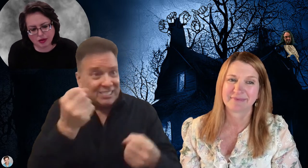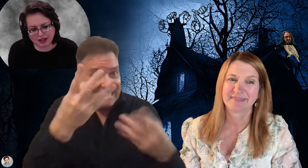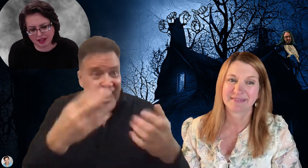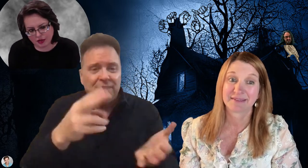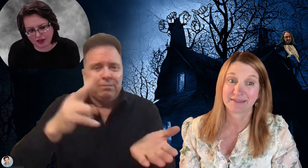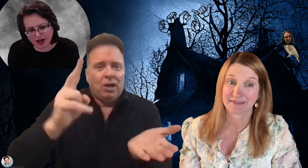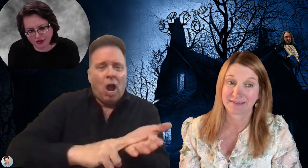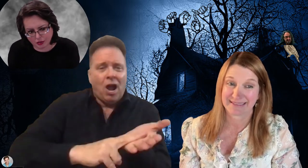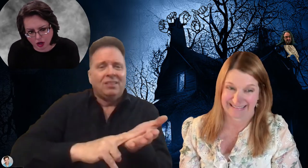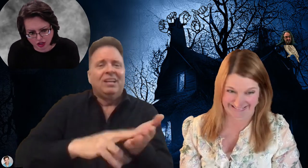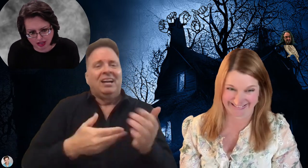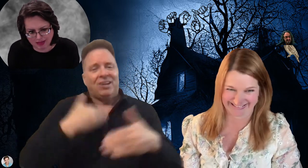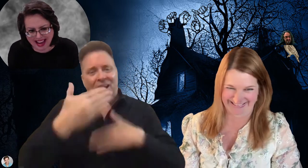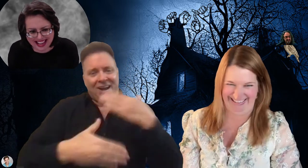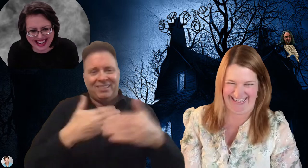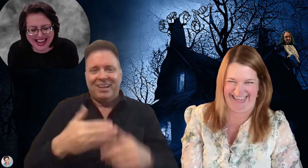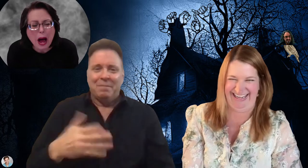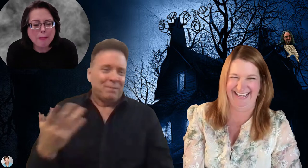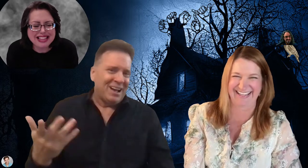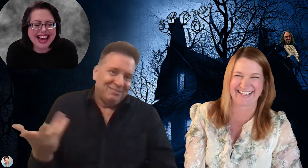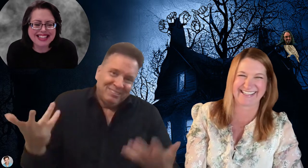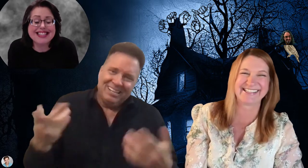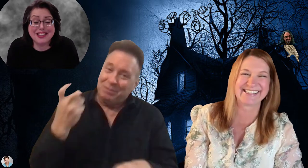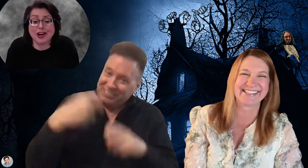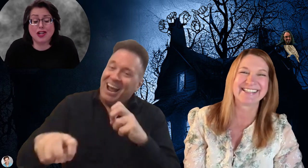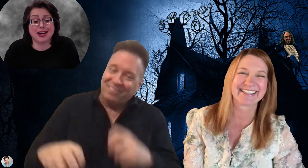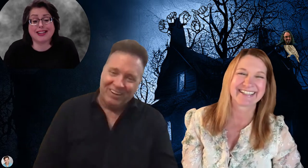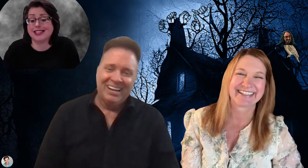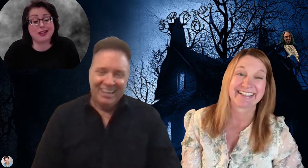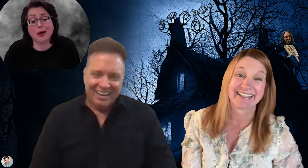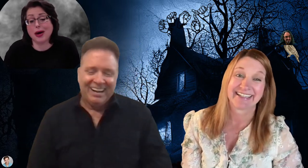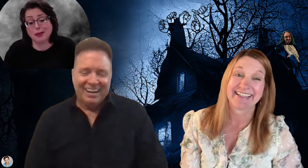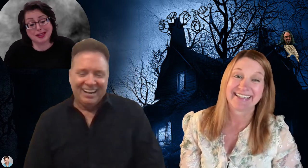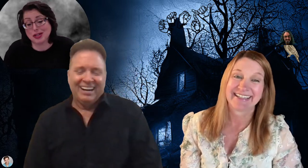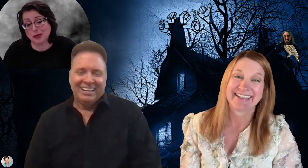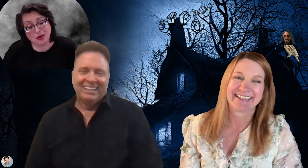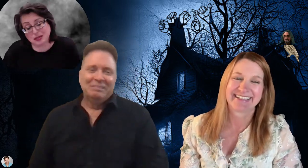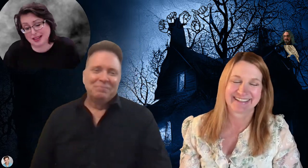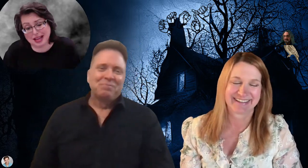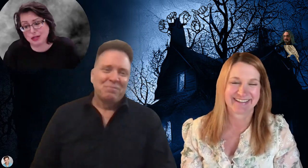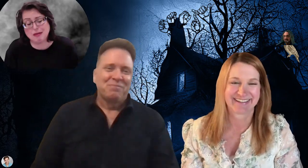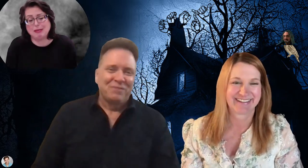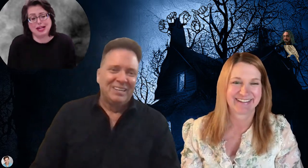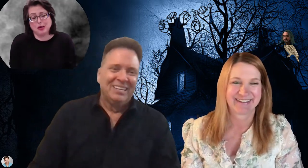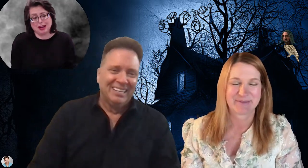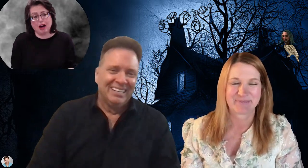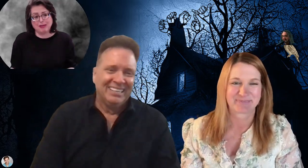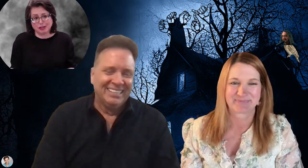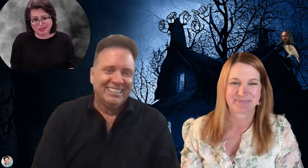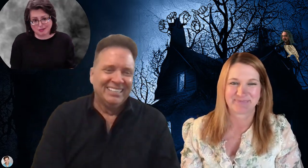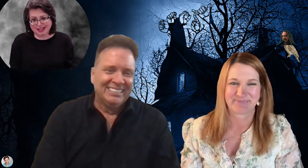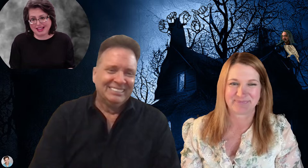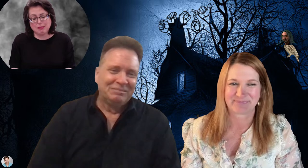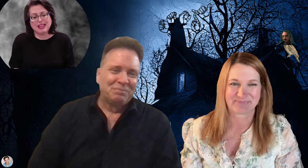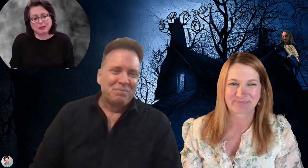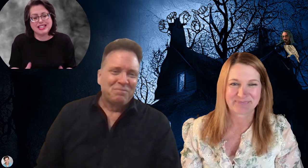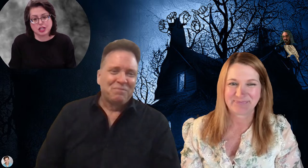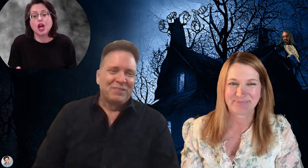weren't going to their house and watching them. But they had to sign a contract to say, no, I really don't know sign language. Maybe I know the alphabet or something like that, but they didn't